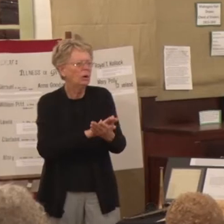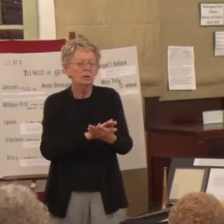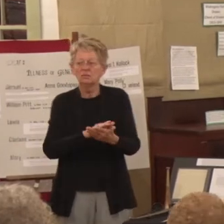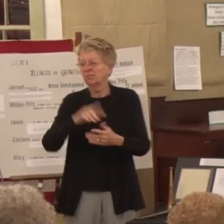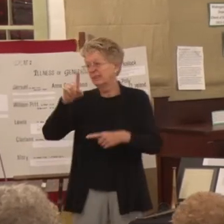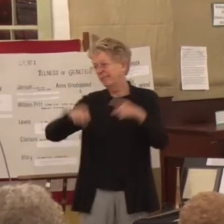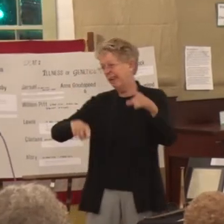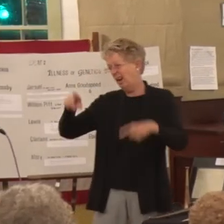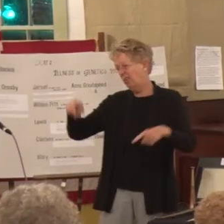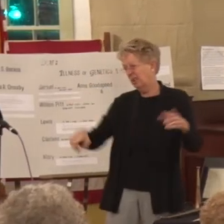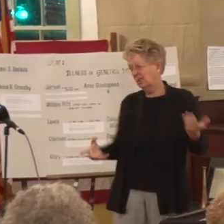because